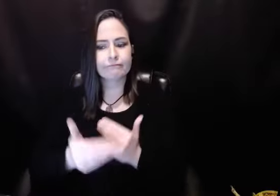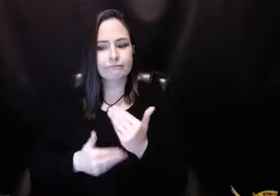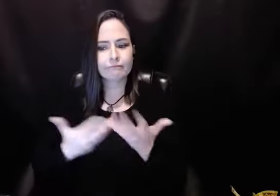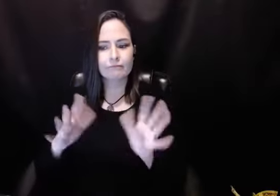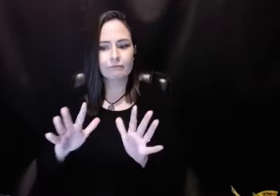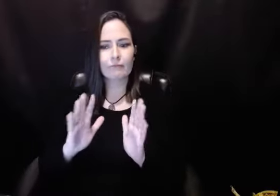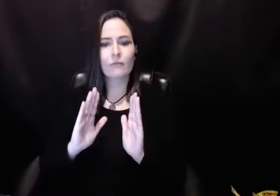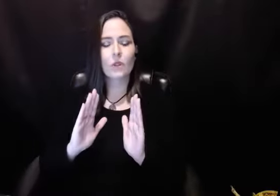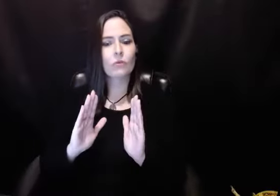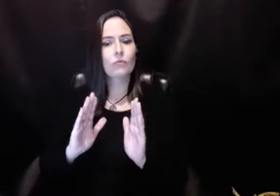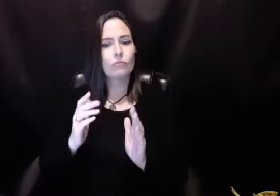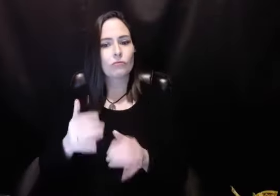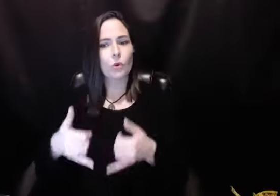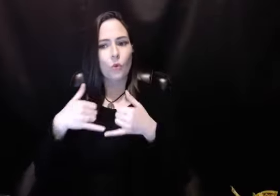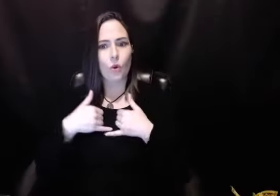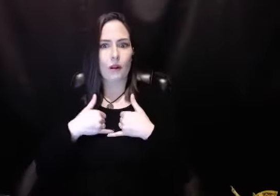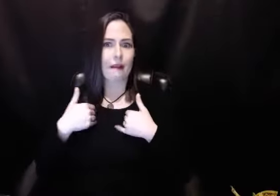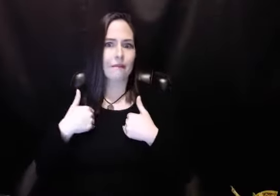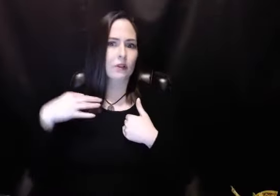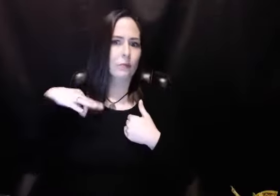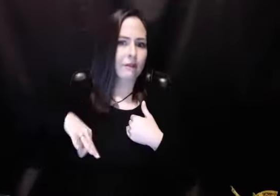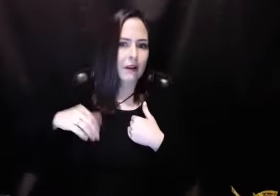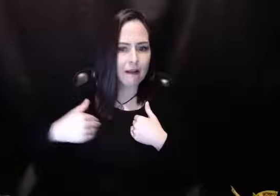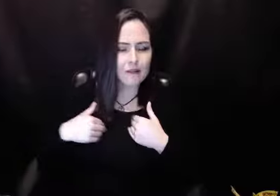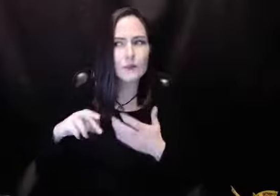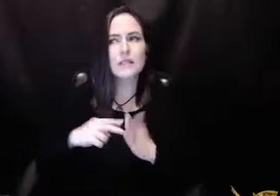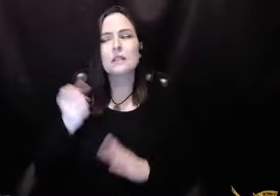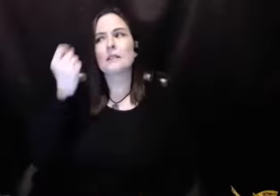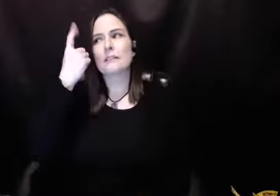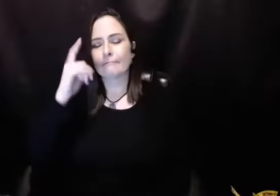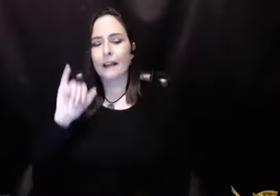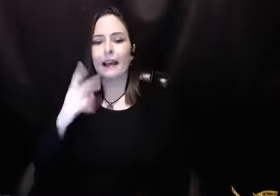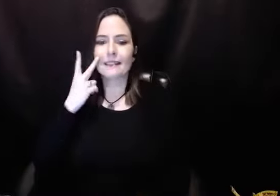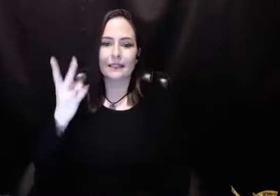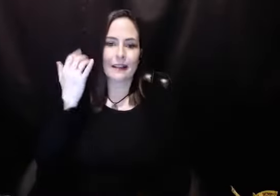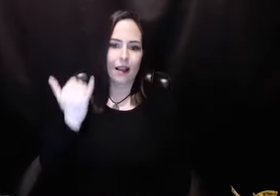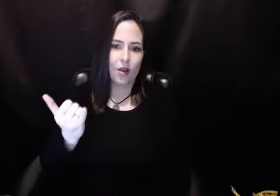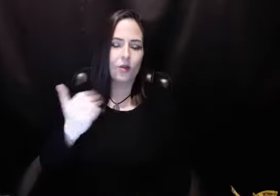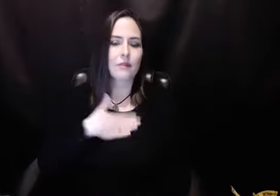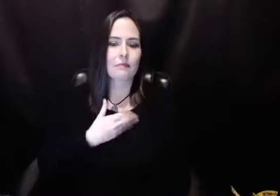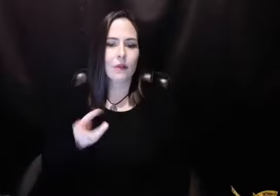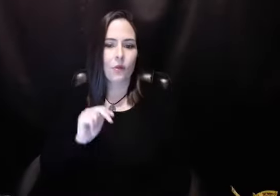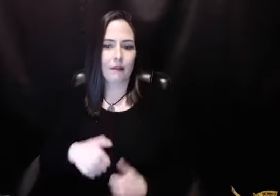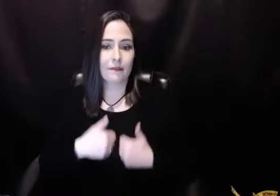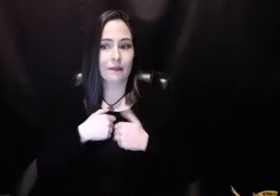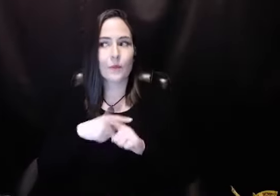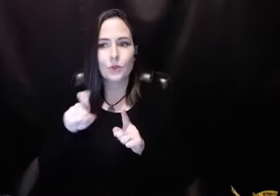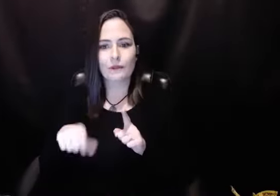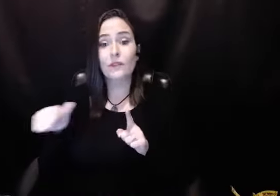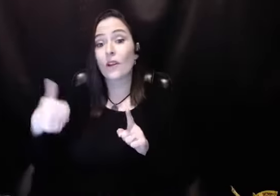after you've done the deal, after you have the reward, then you know, you know then, you